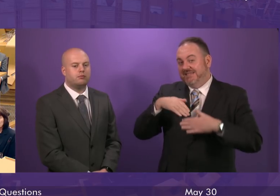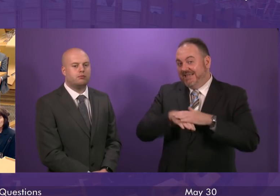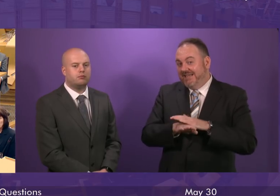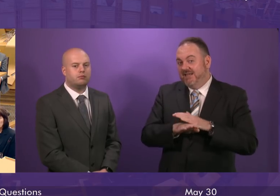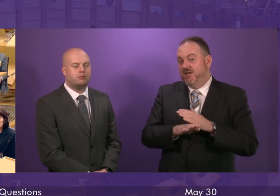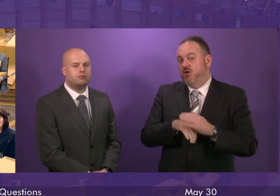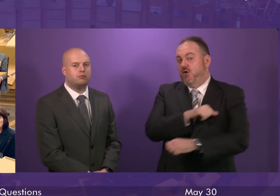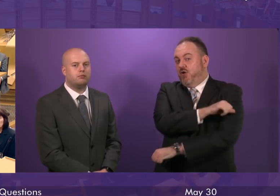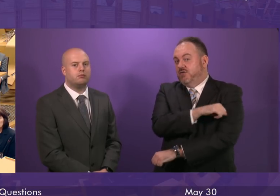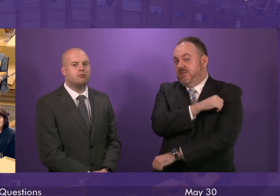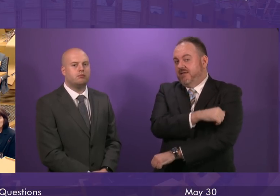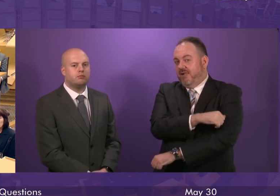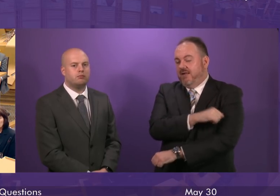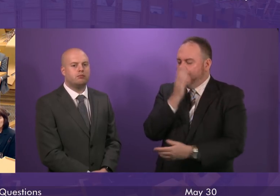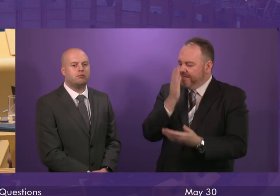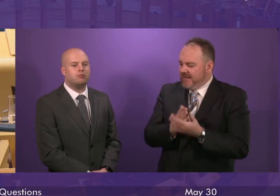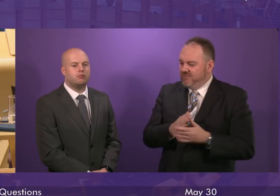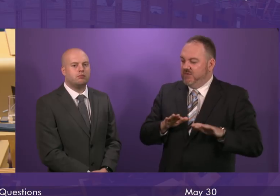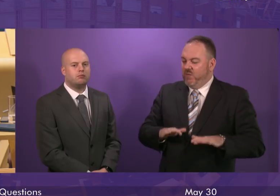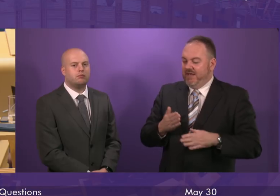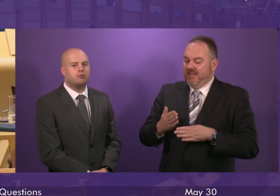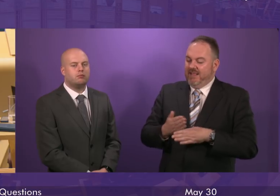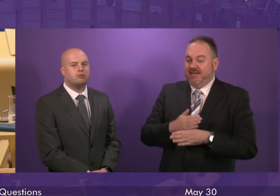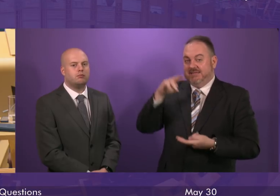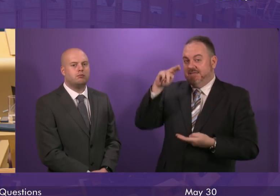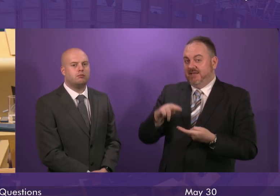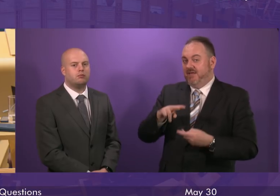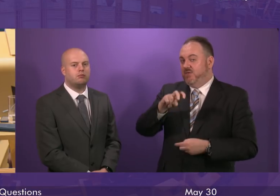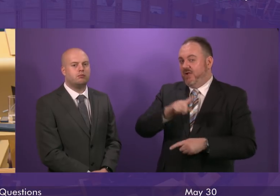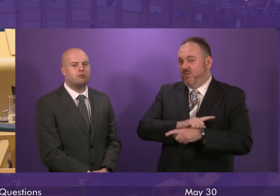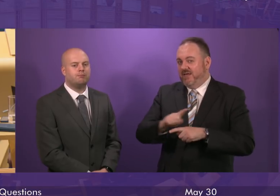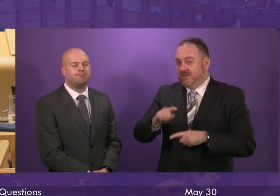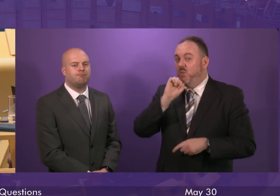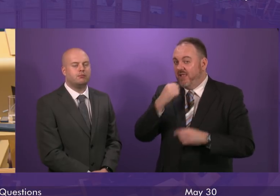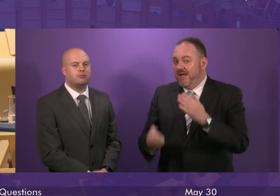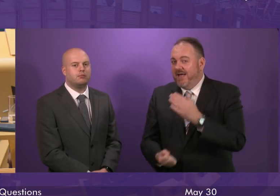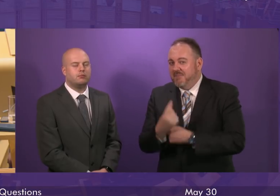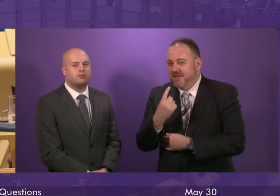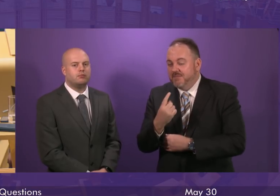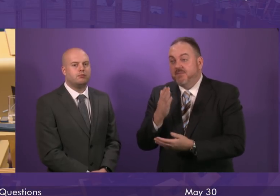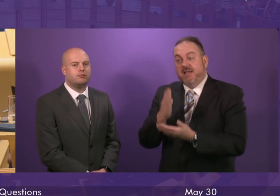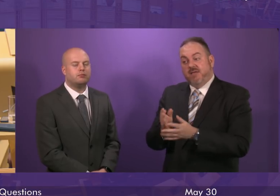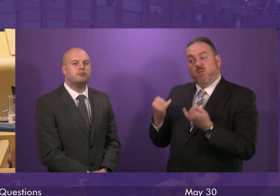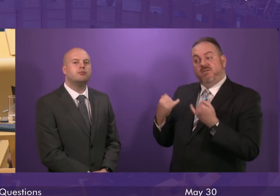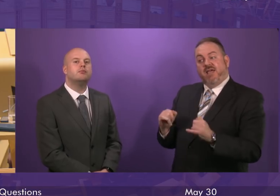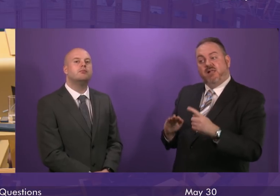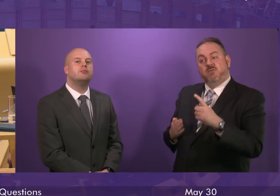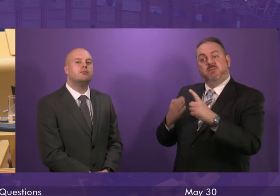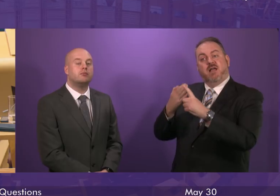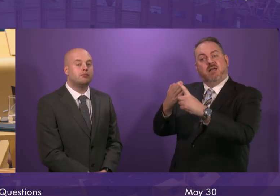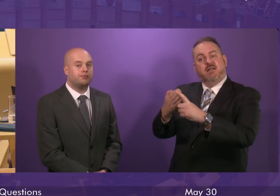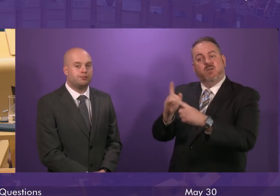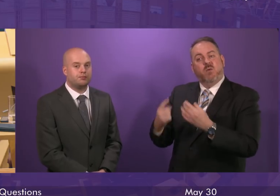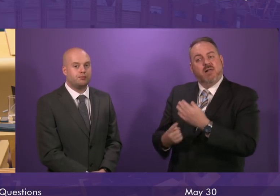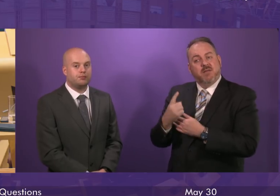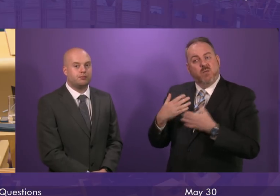to wait less than 12 weeks will fall within that guaranteed timescale. If the government fails to meet that target, will